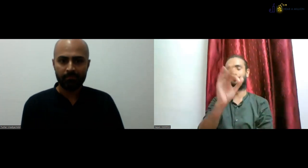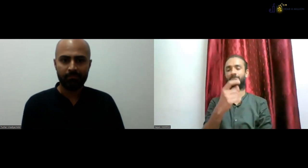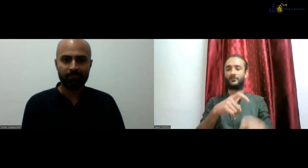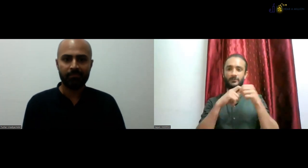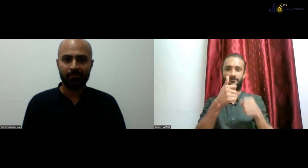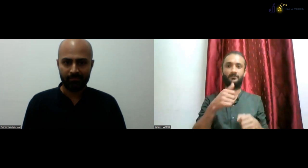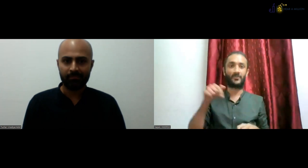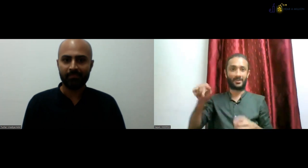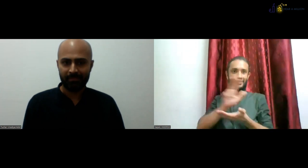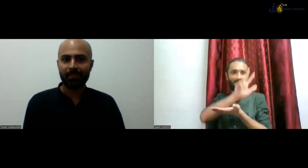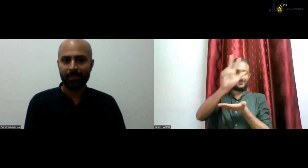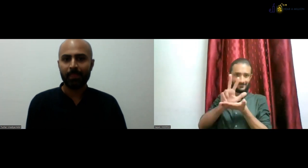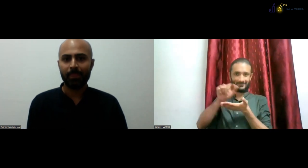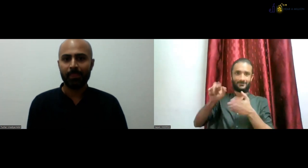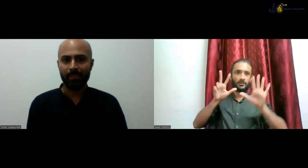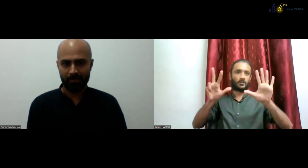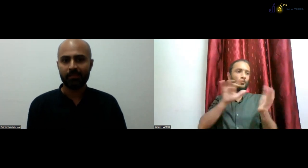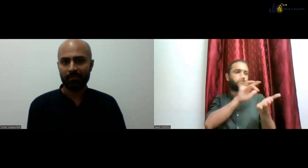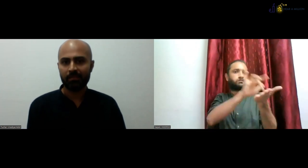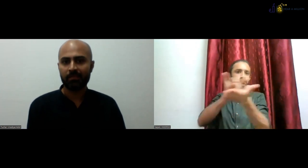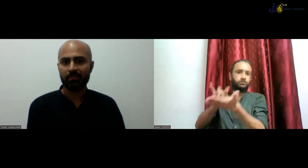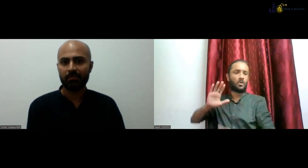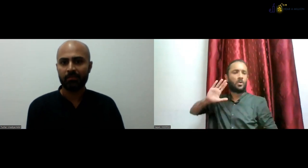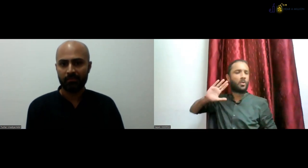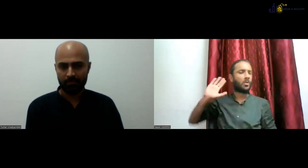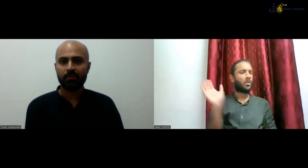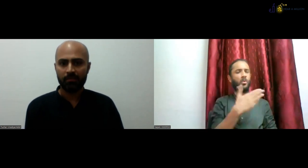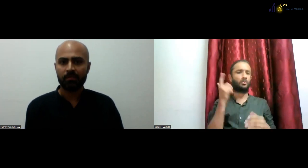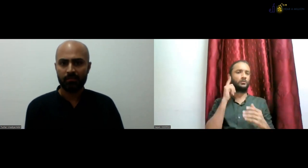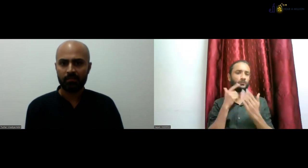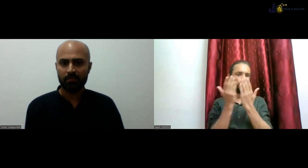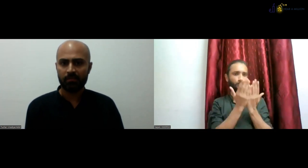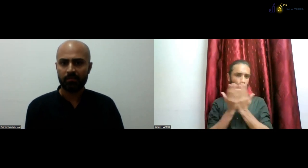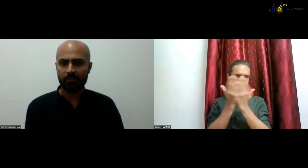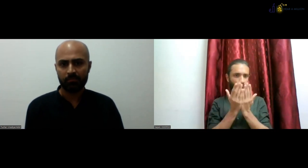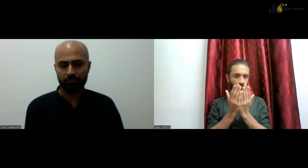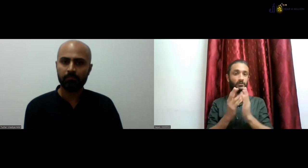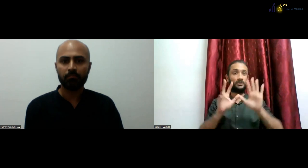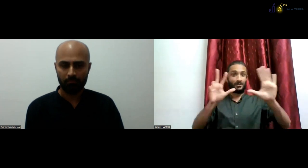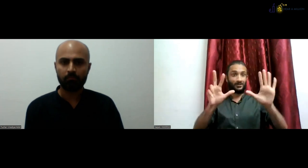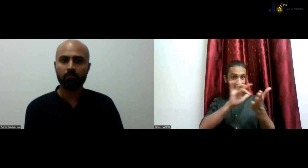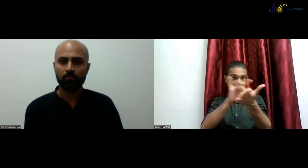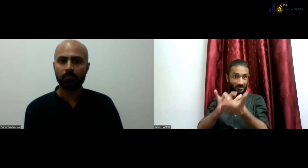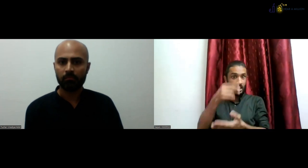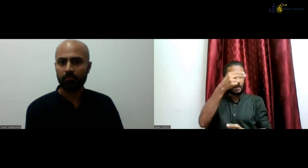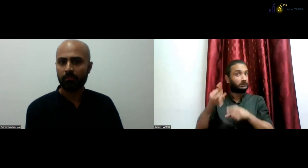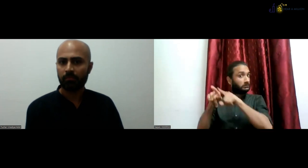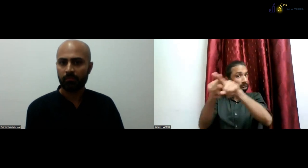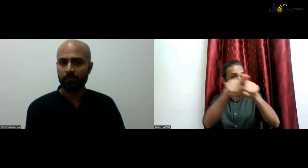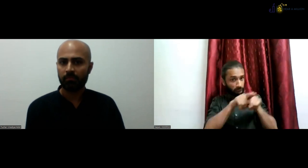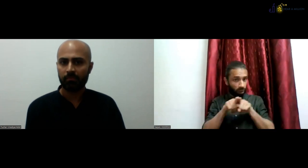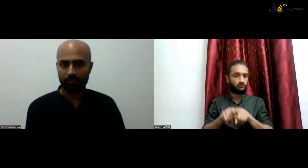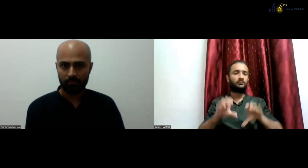high secondary only? Thank you. That's a great question, Tushar. So, all the centers at Haryana have schools